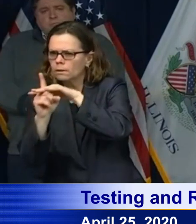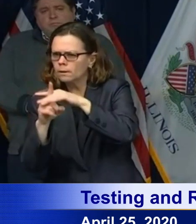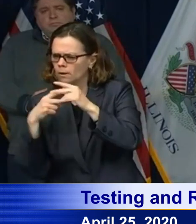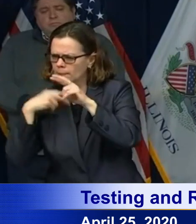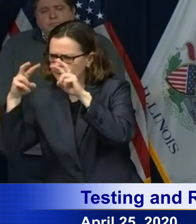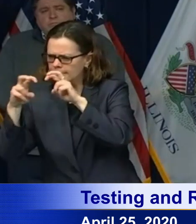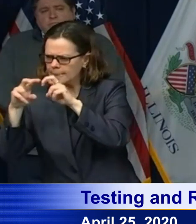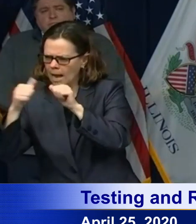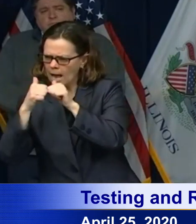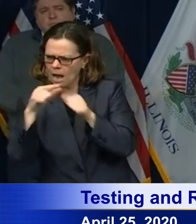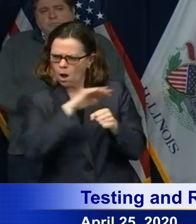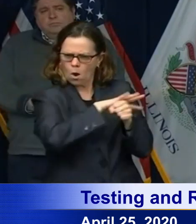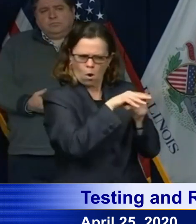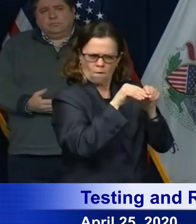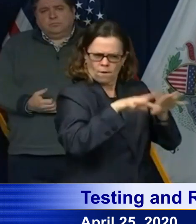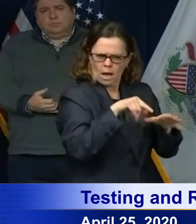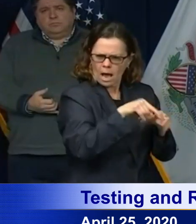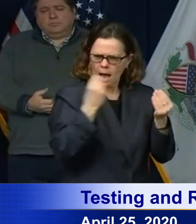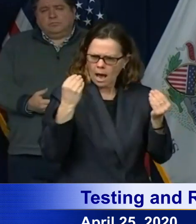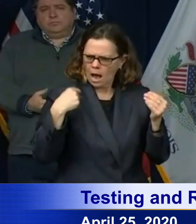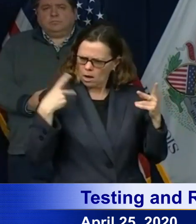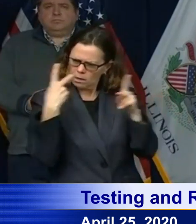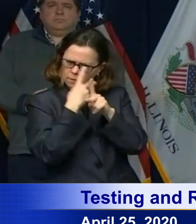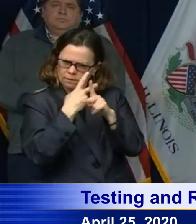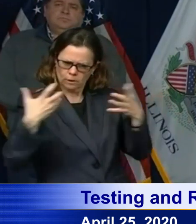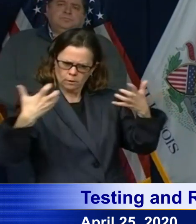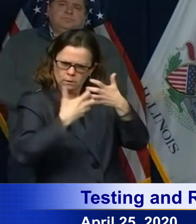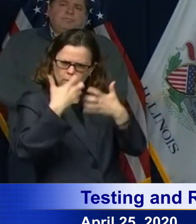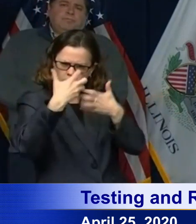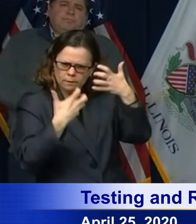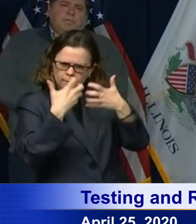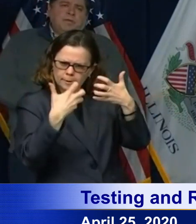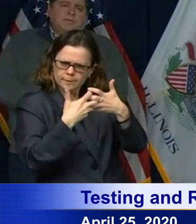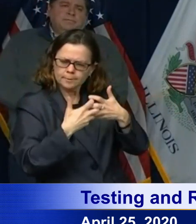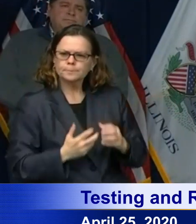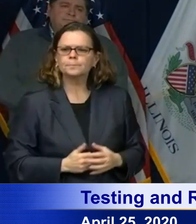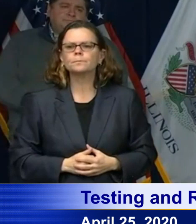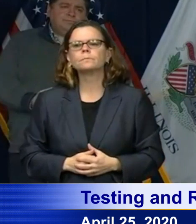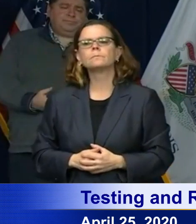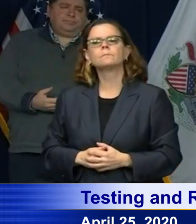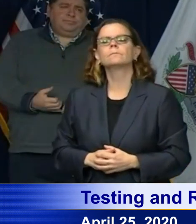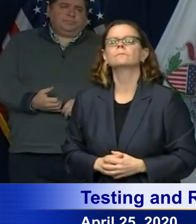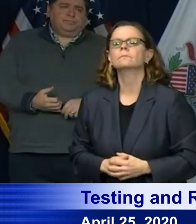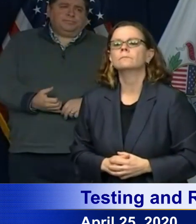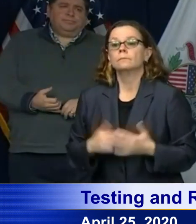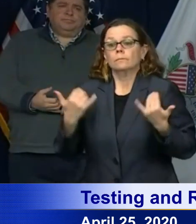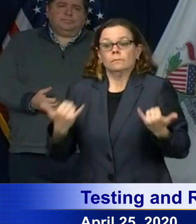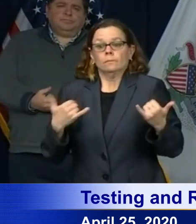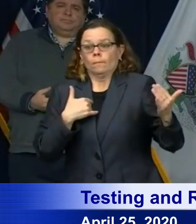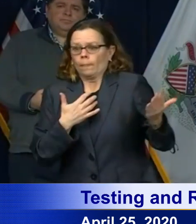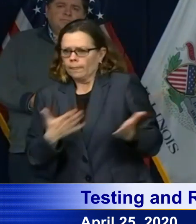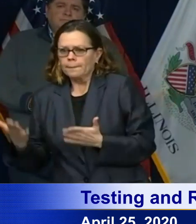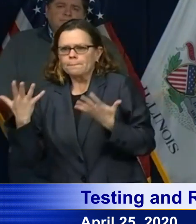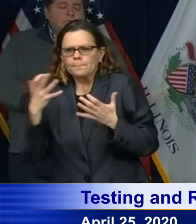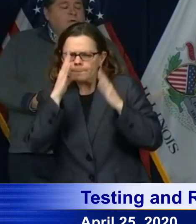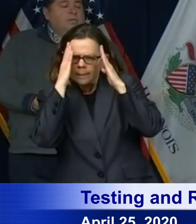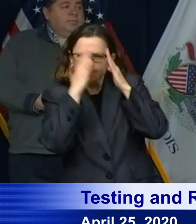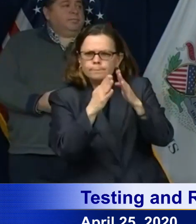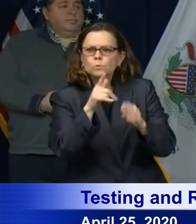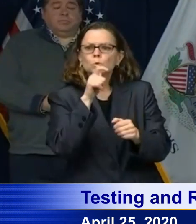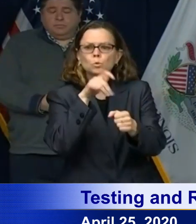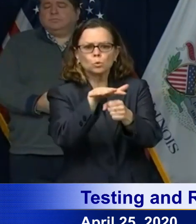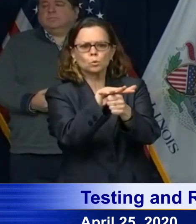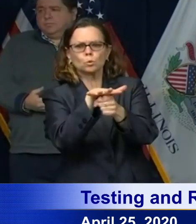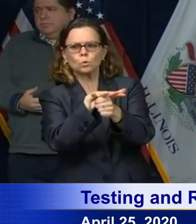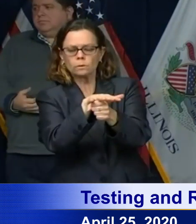are in that pre-symptomatic or asymptomatic phase. So if someone is a, in a, especially in a high risk, uh, environment where they're a